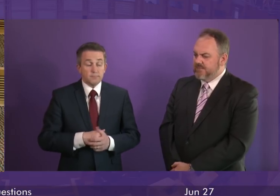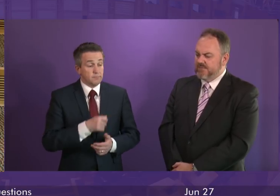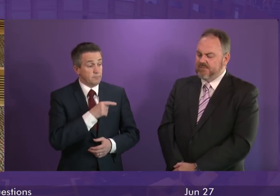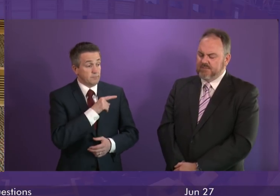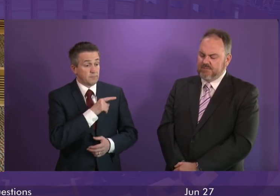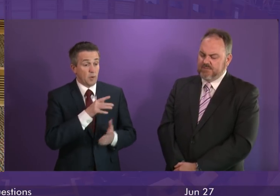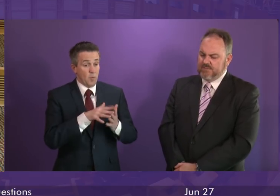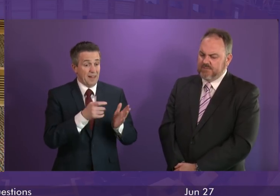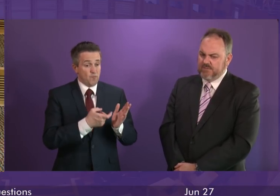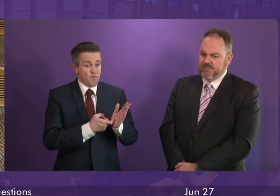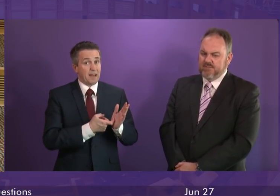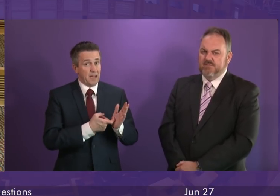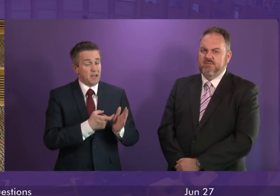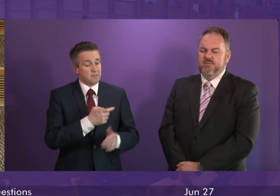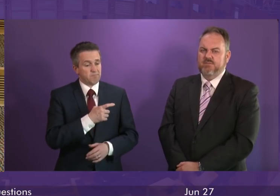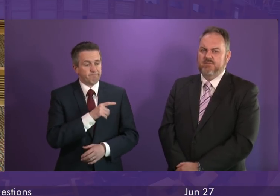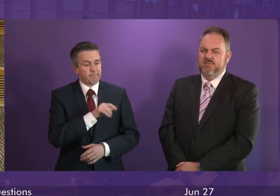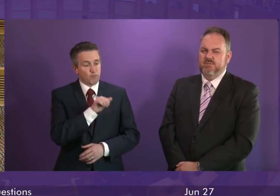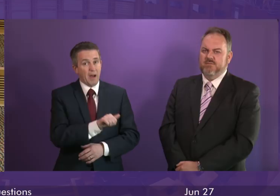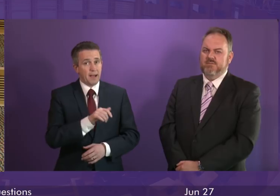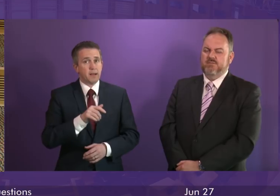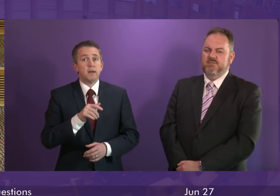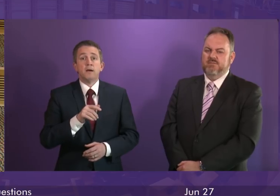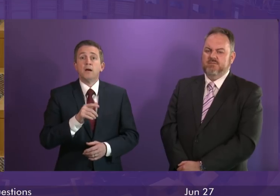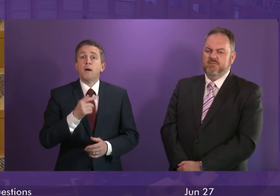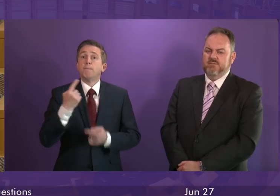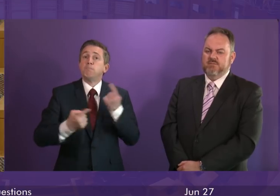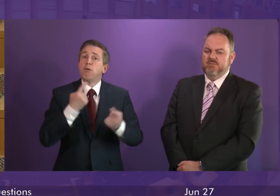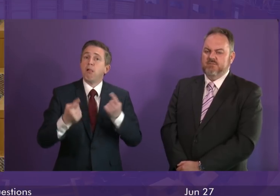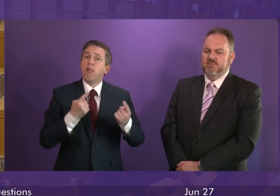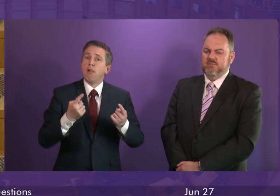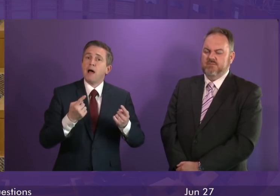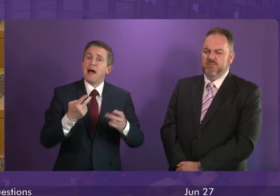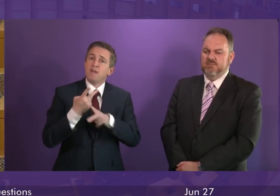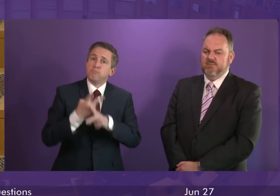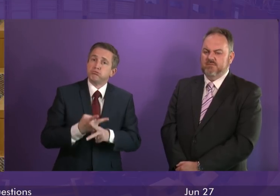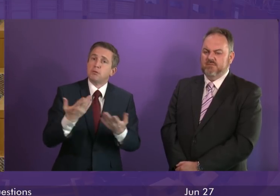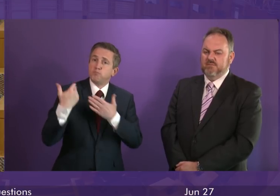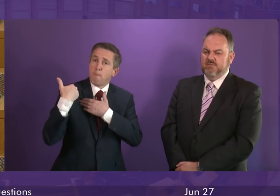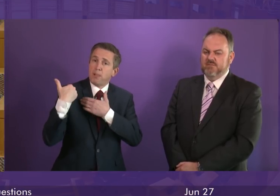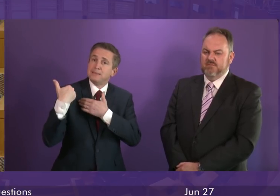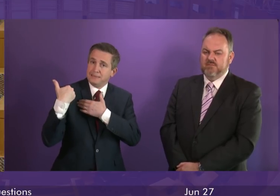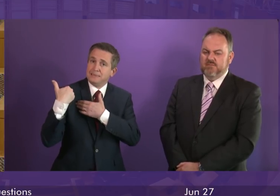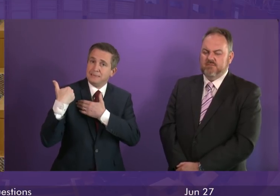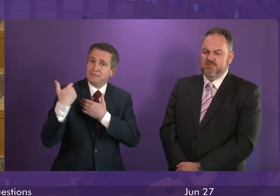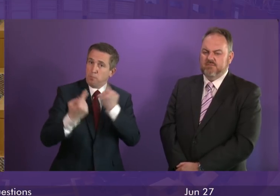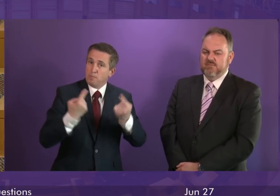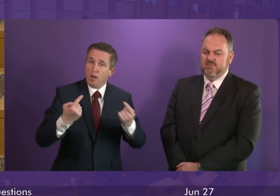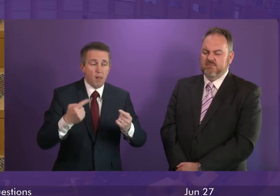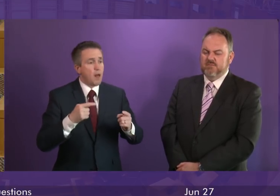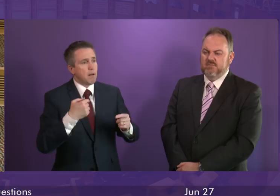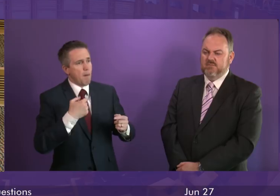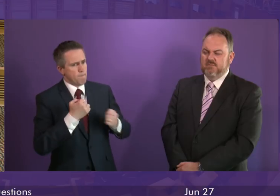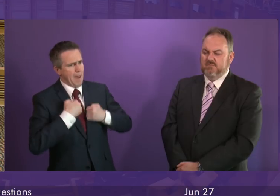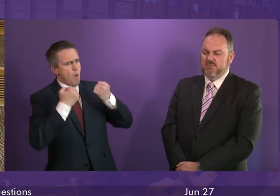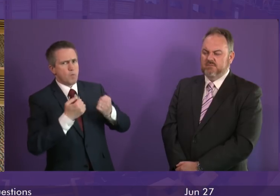with Willie Rennie's point about all of us having a responsibility but as First Minister I have a particular responsibility and let me say